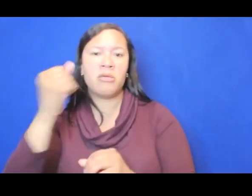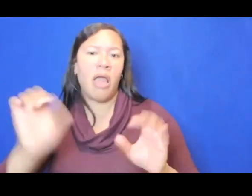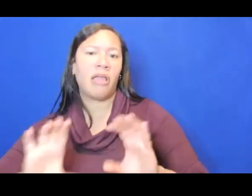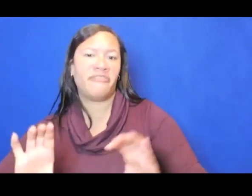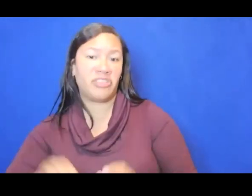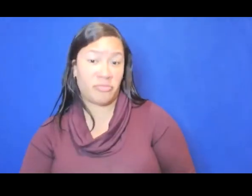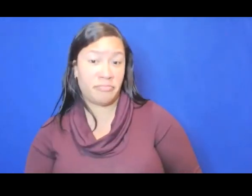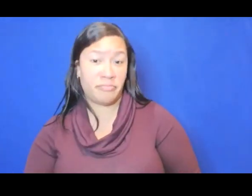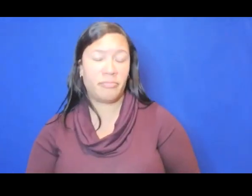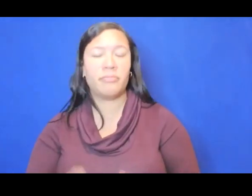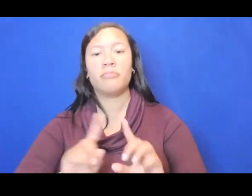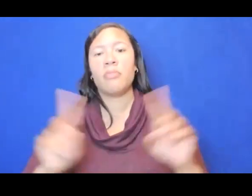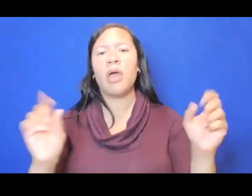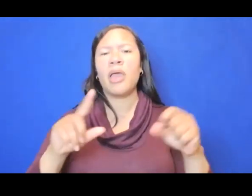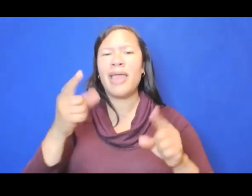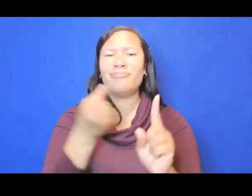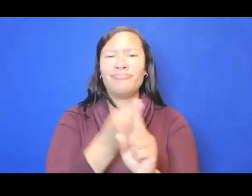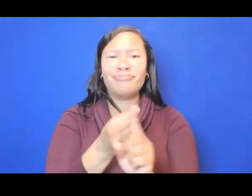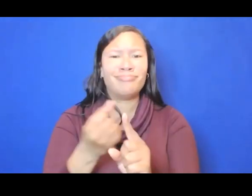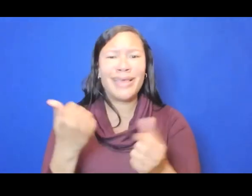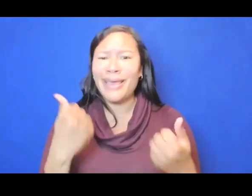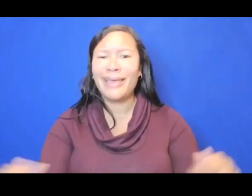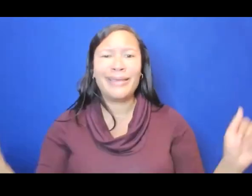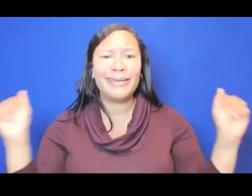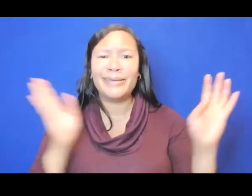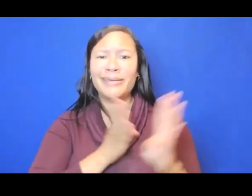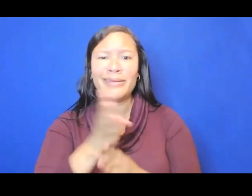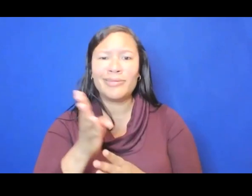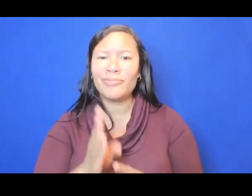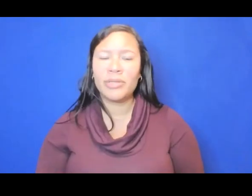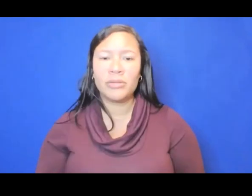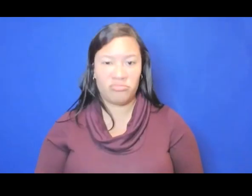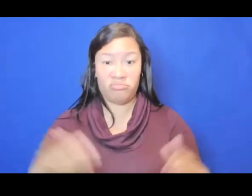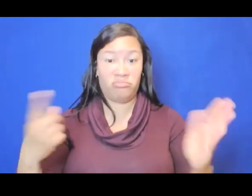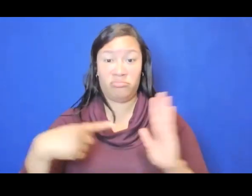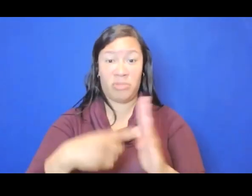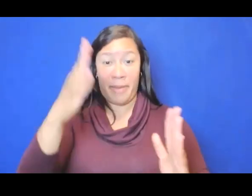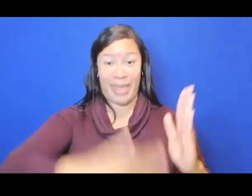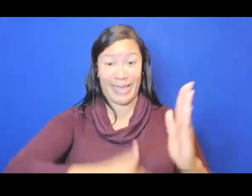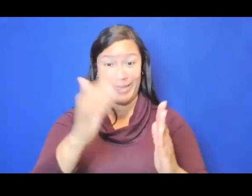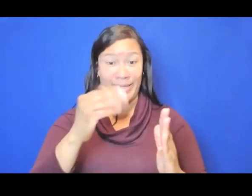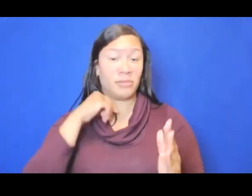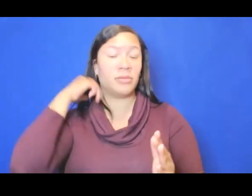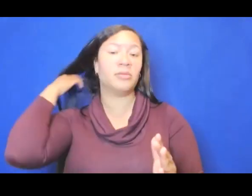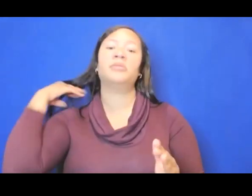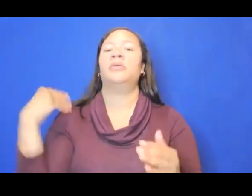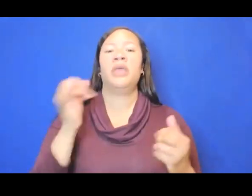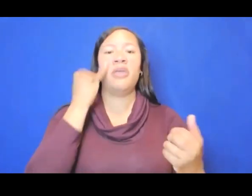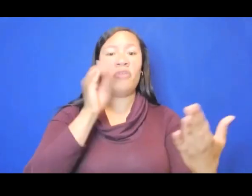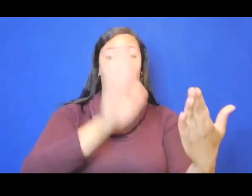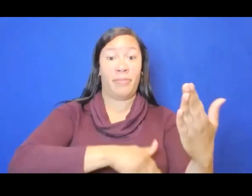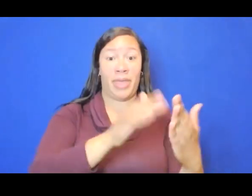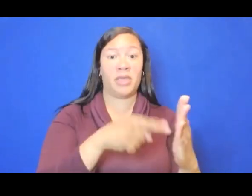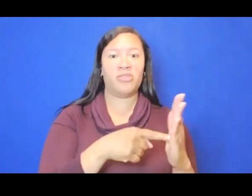in any different kind of discipline. A painting that is asking us to think about the bounds of